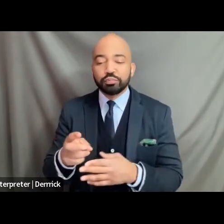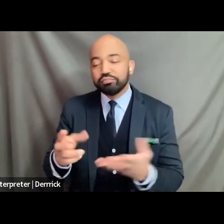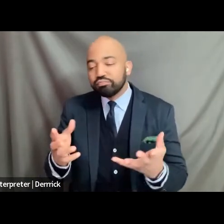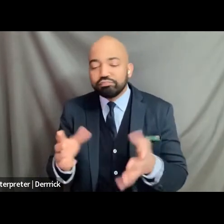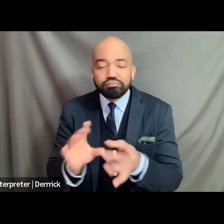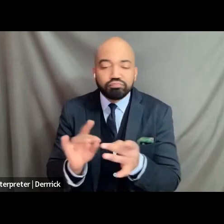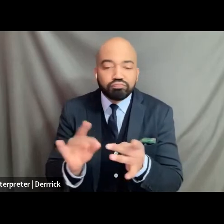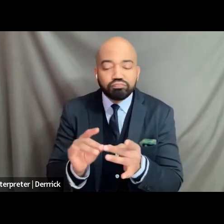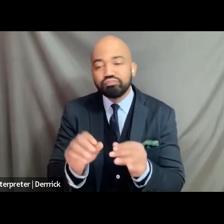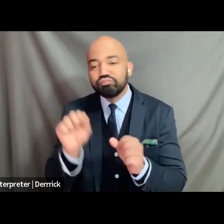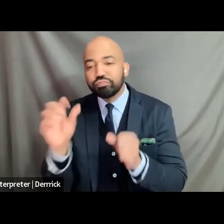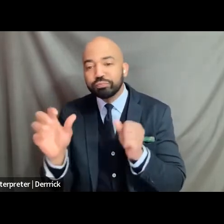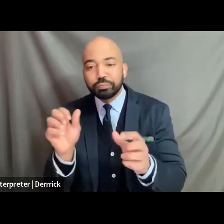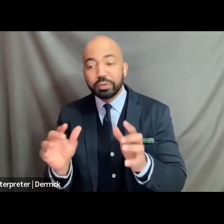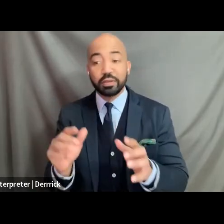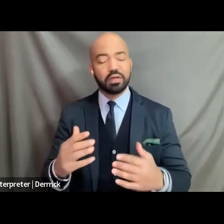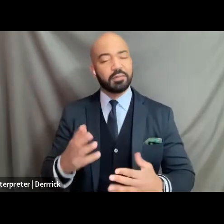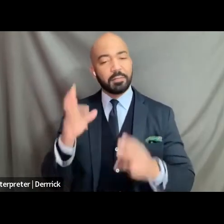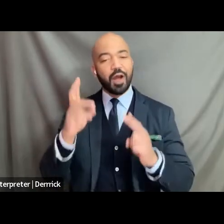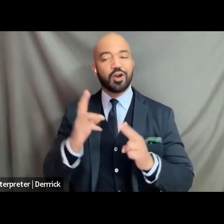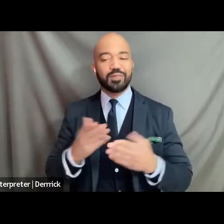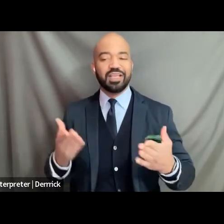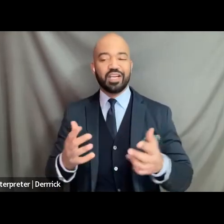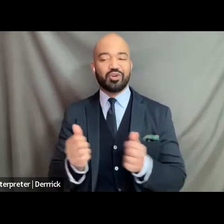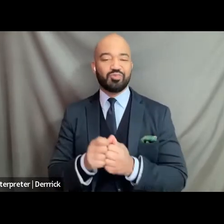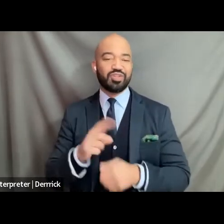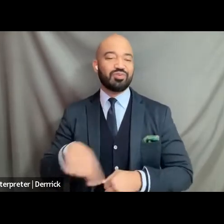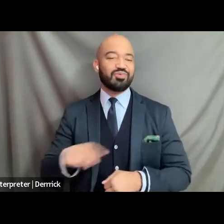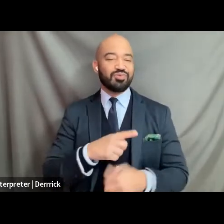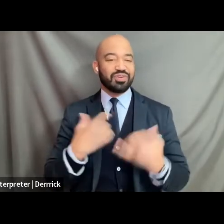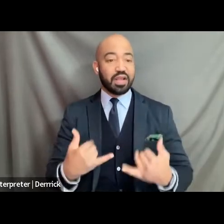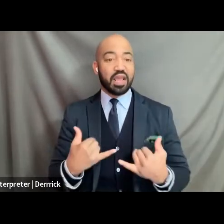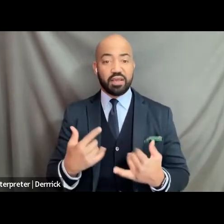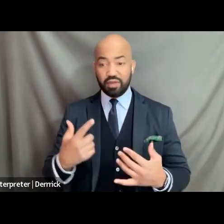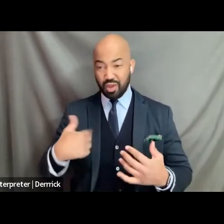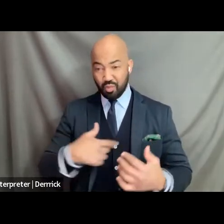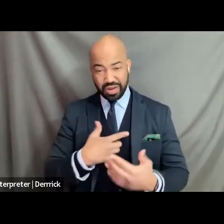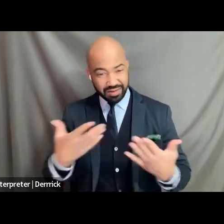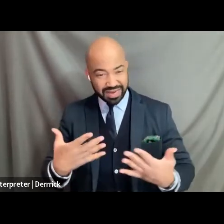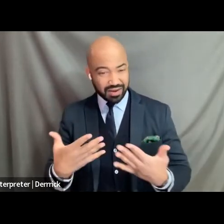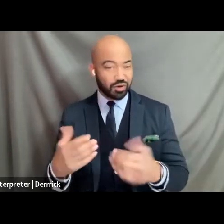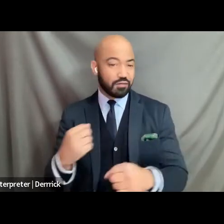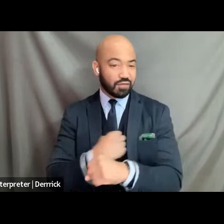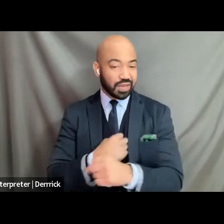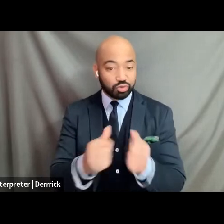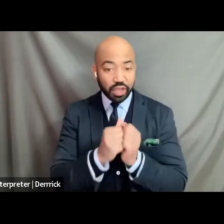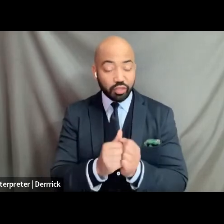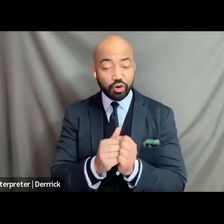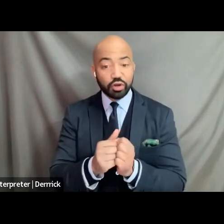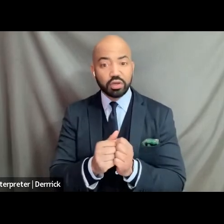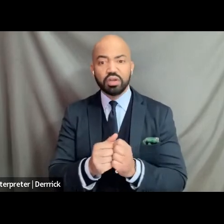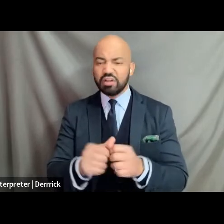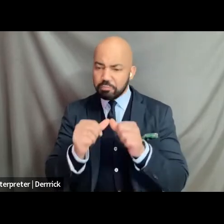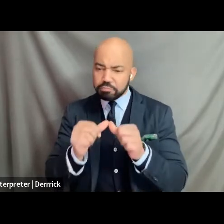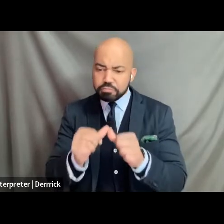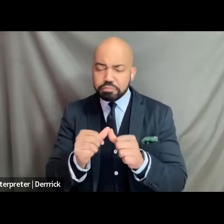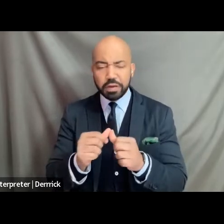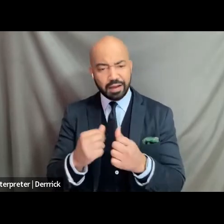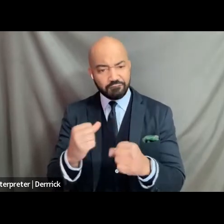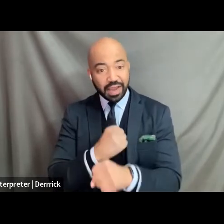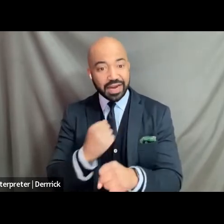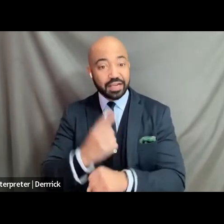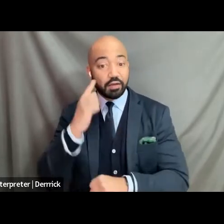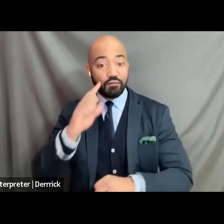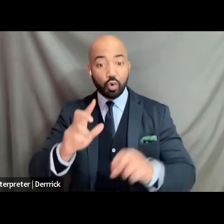everybody today and and remember um we're in this together and let's continue to to move forward and to fight for for